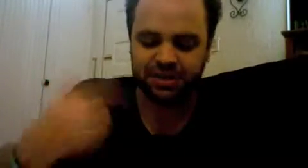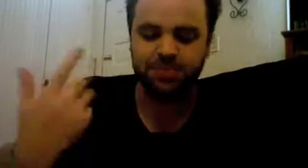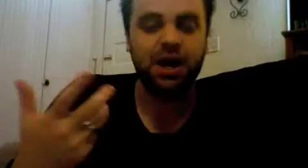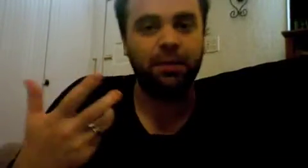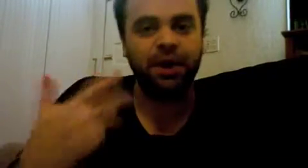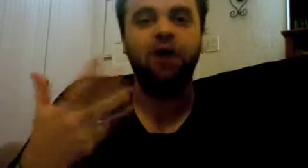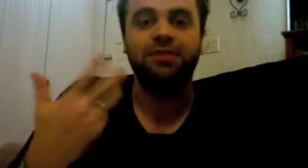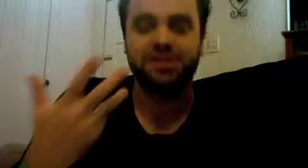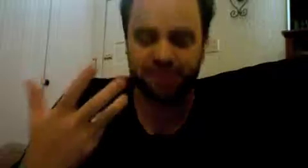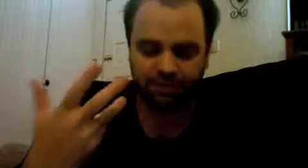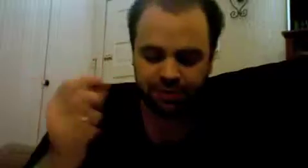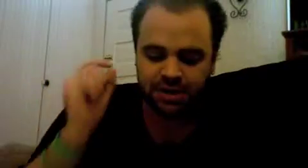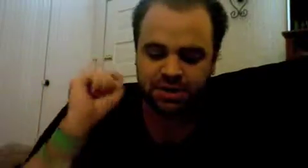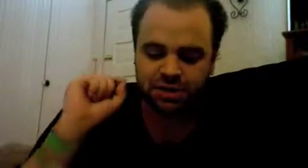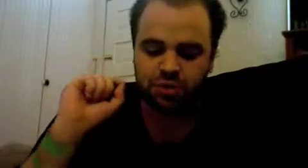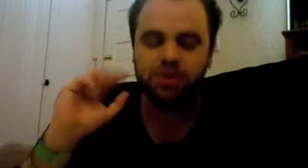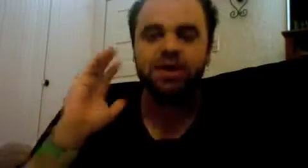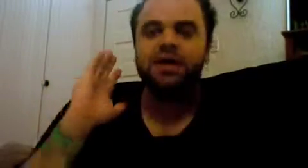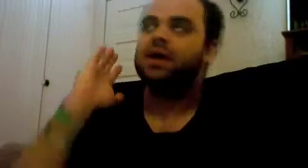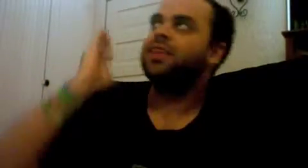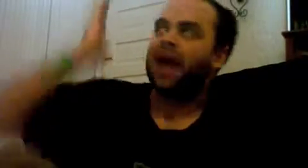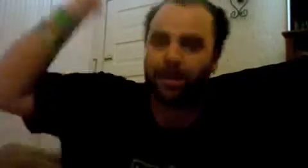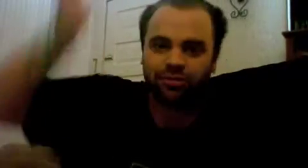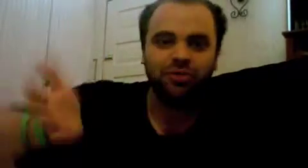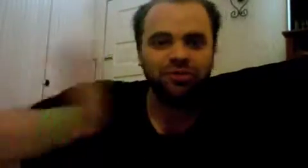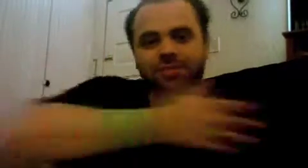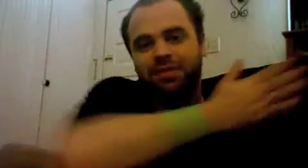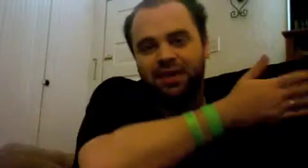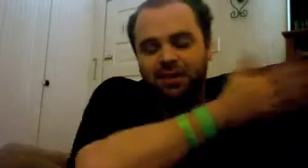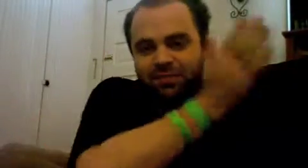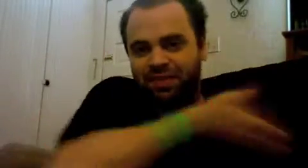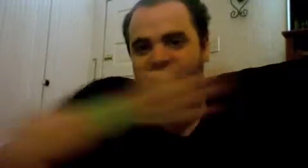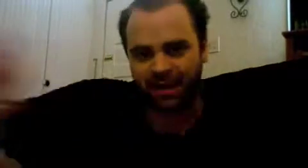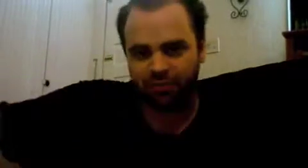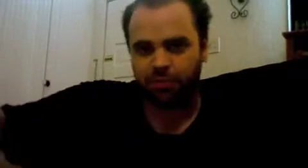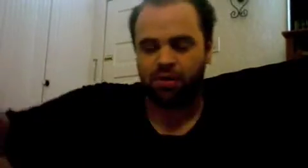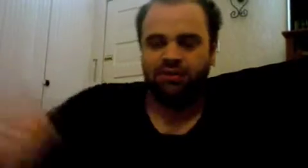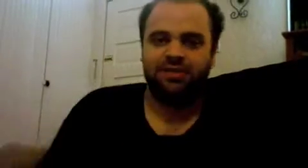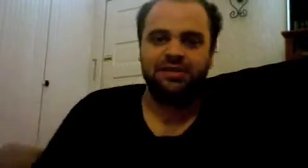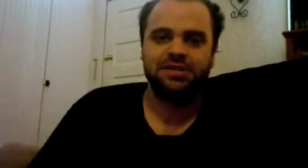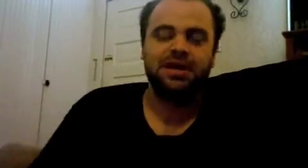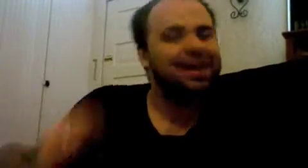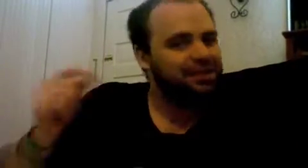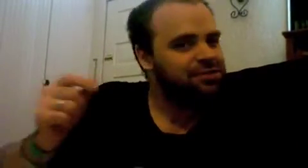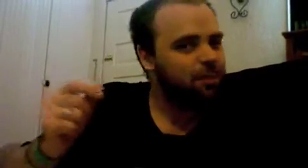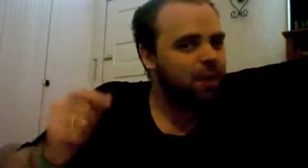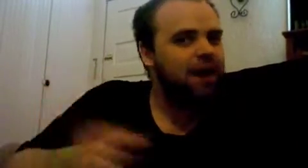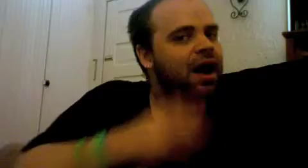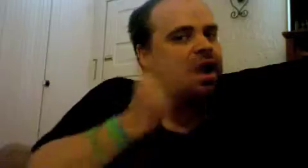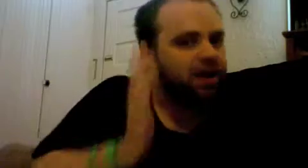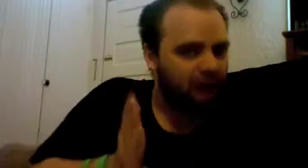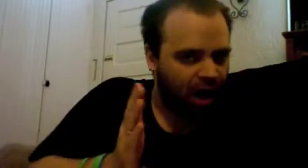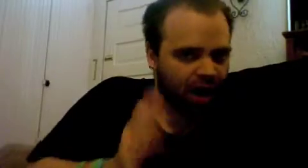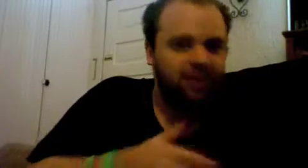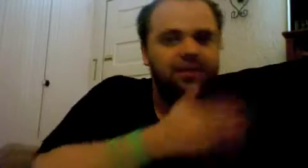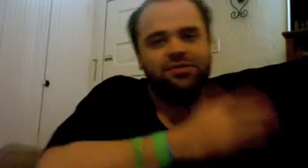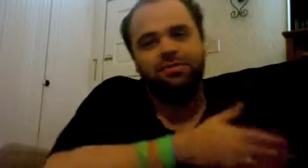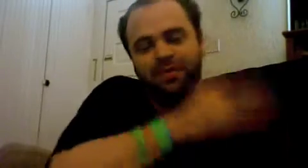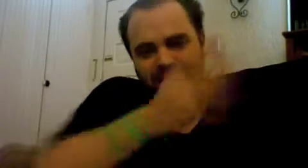becoming of itself so the absolute is something that comes at the end of a process in some way God is something that